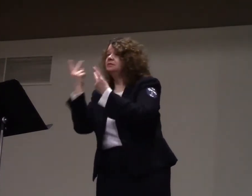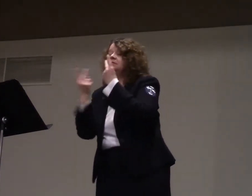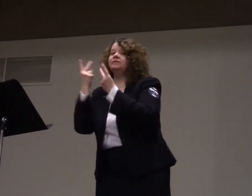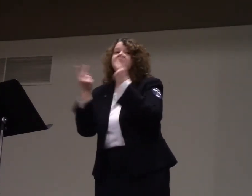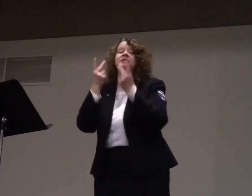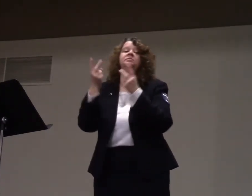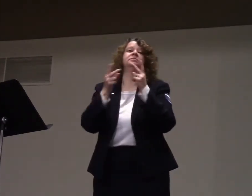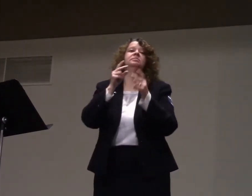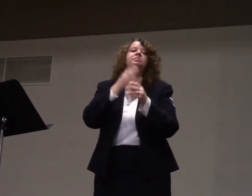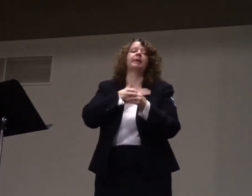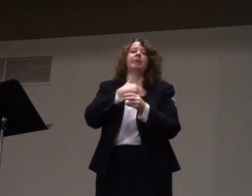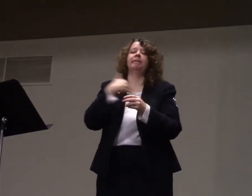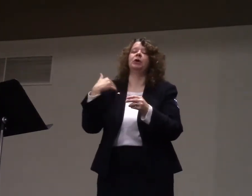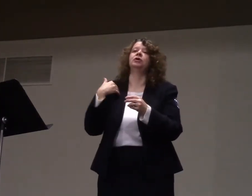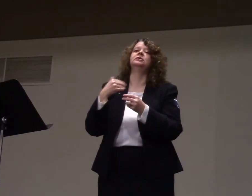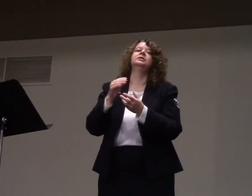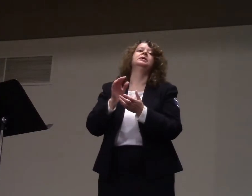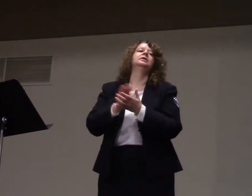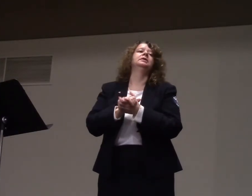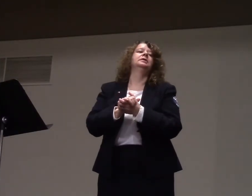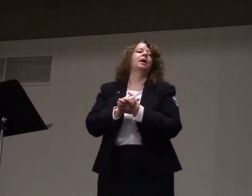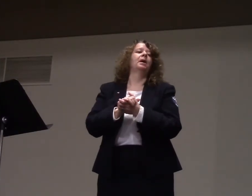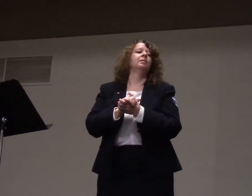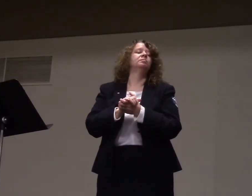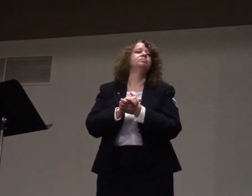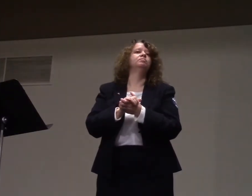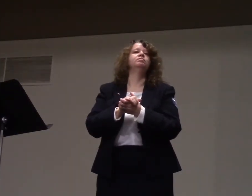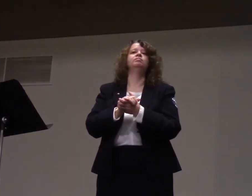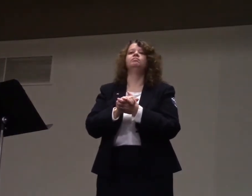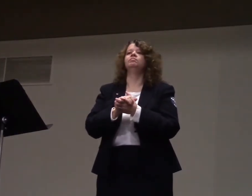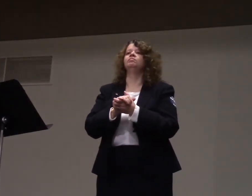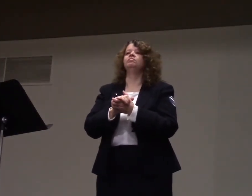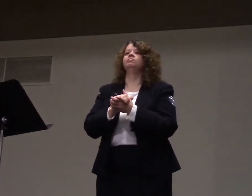And also, I'll my mission members of our church.